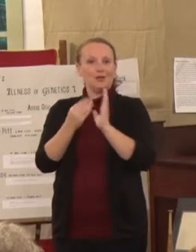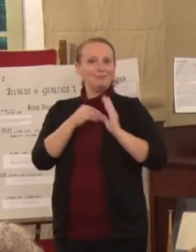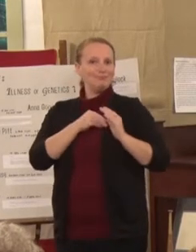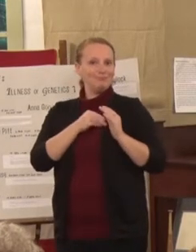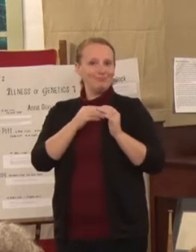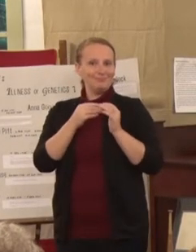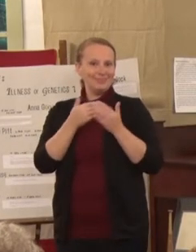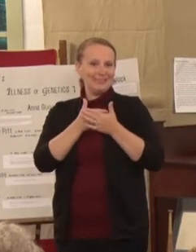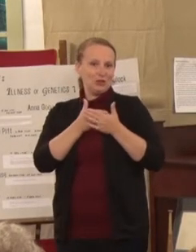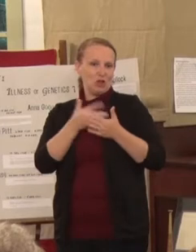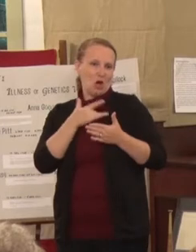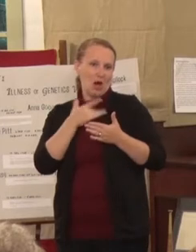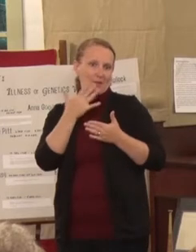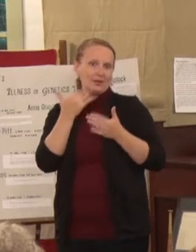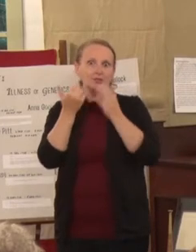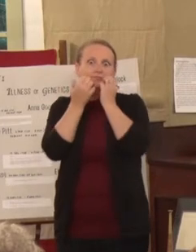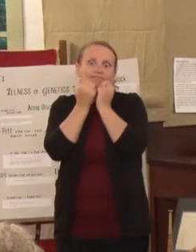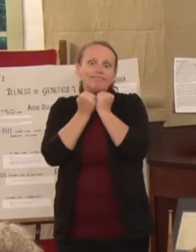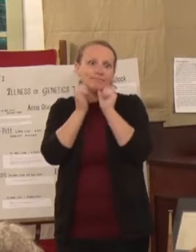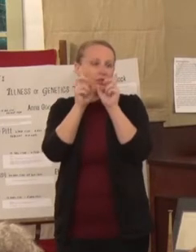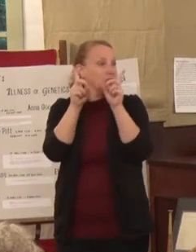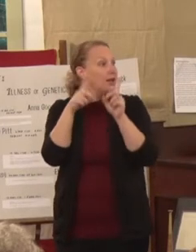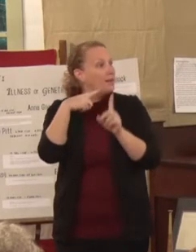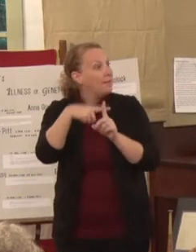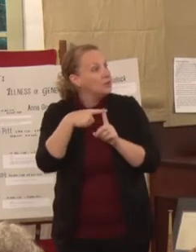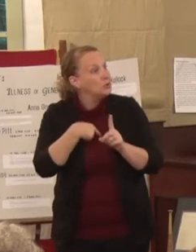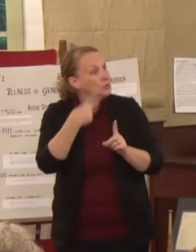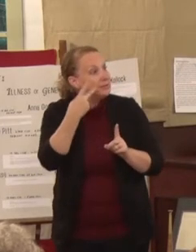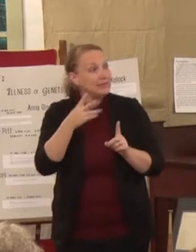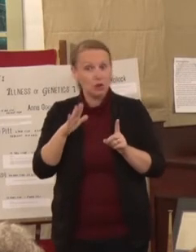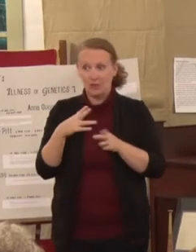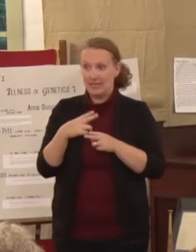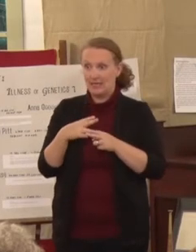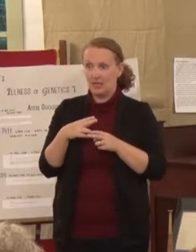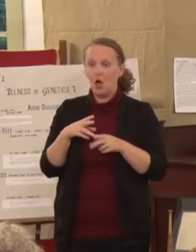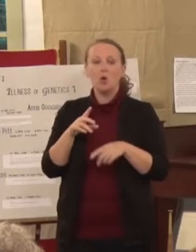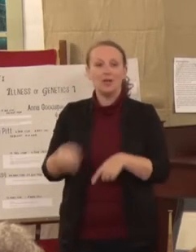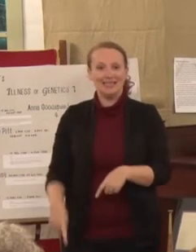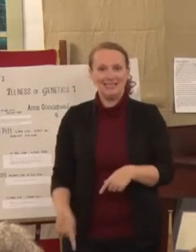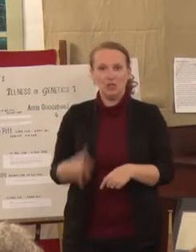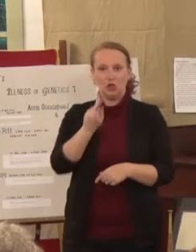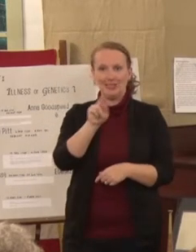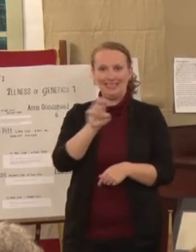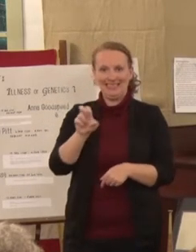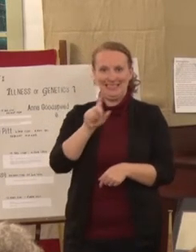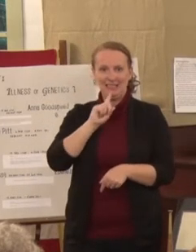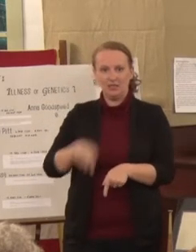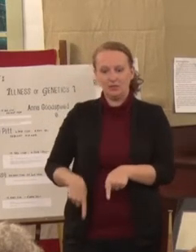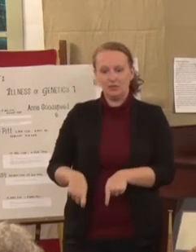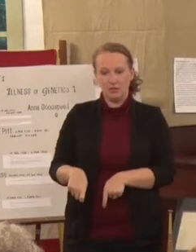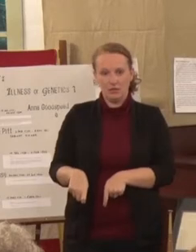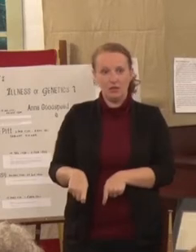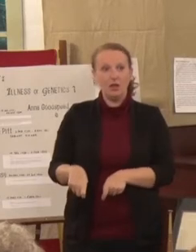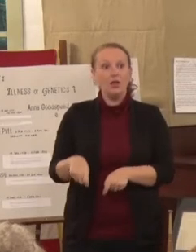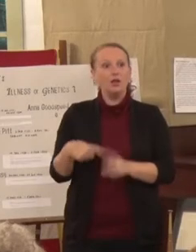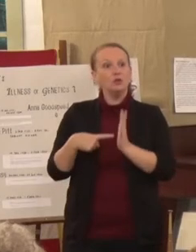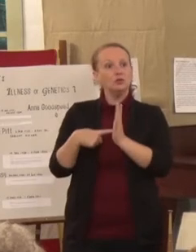knee is kind of like pushed forward and that denotes that with education, deaf people can